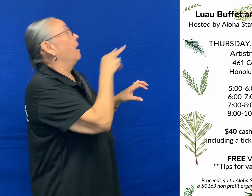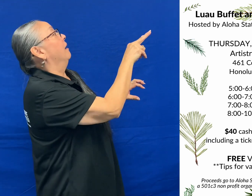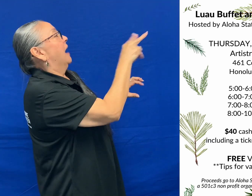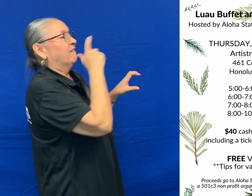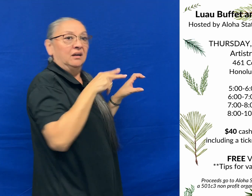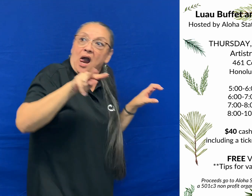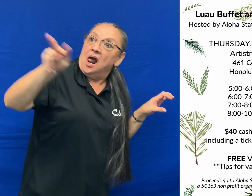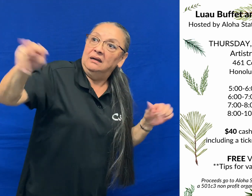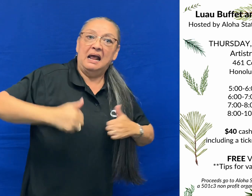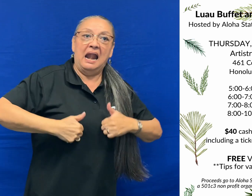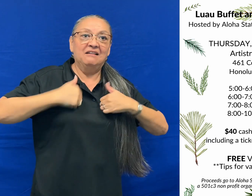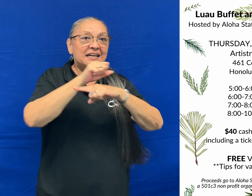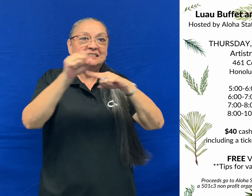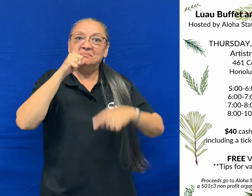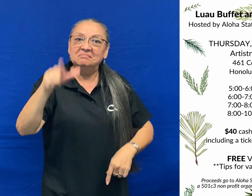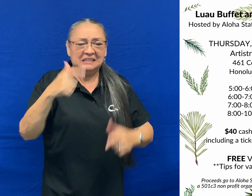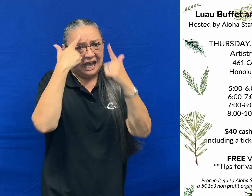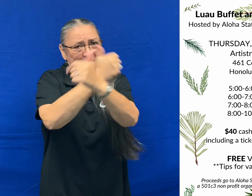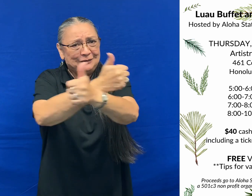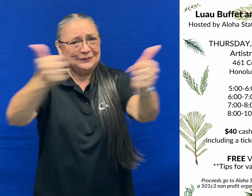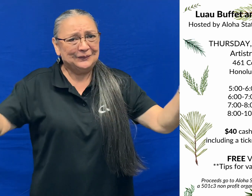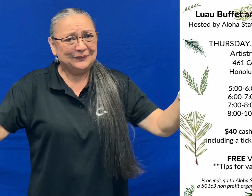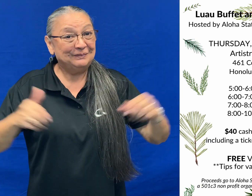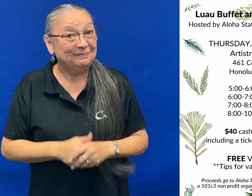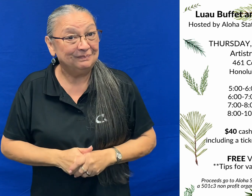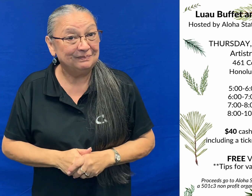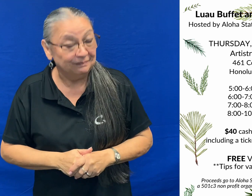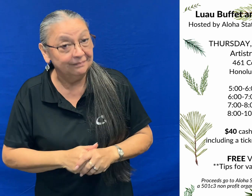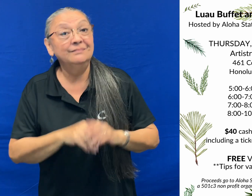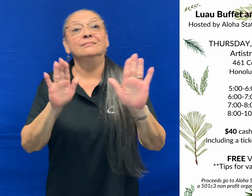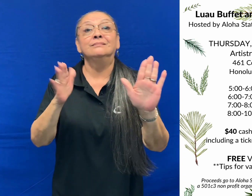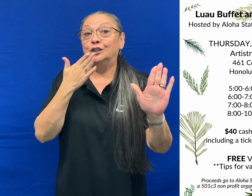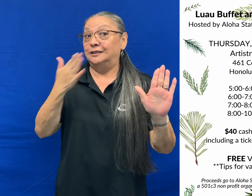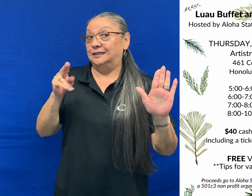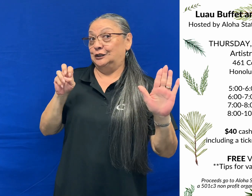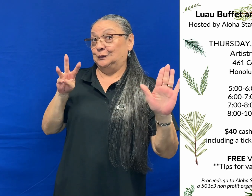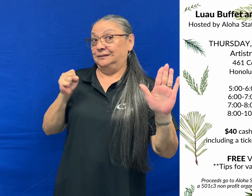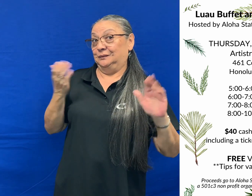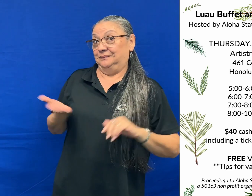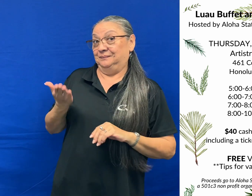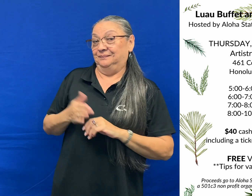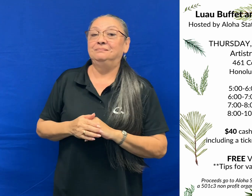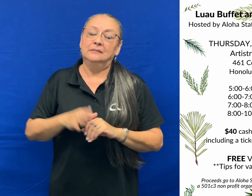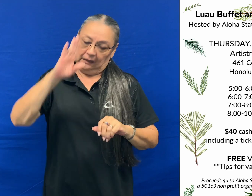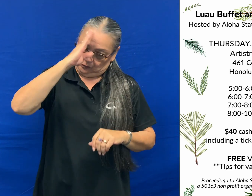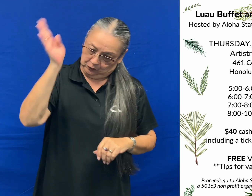screens at the bar so you don't miss out on anything as well. You can go to the VIP lounge and talk with